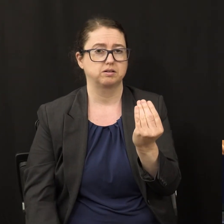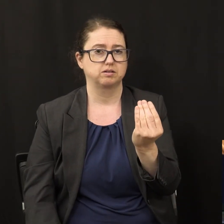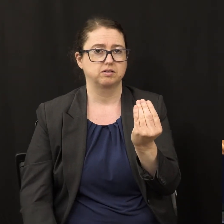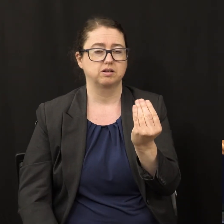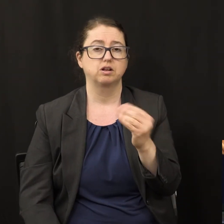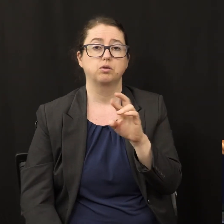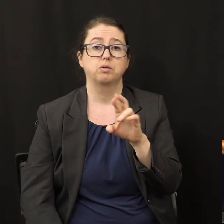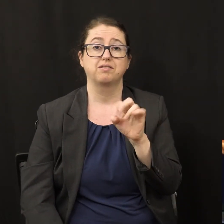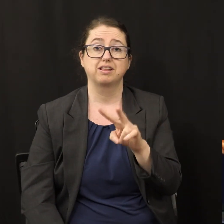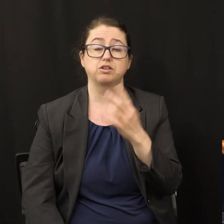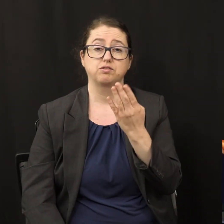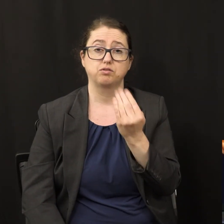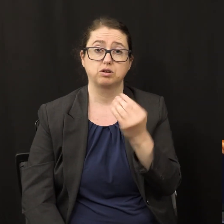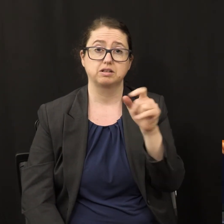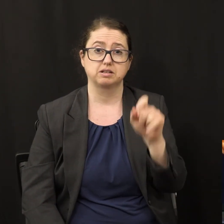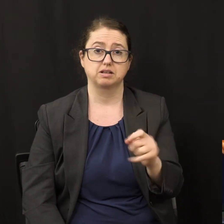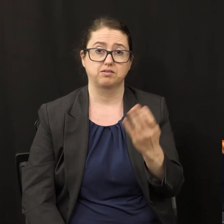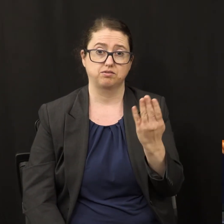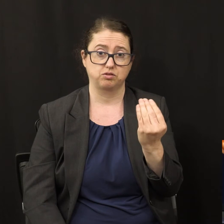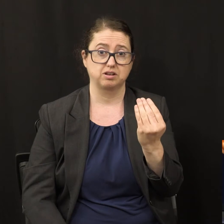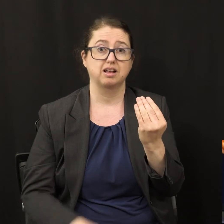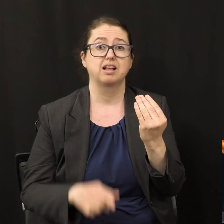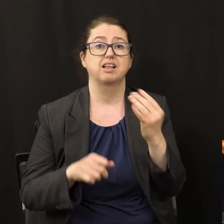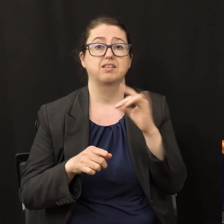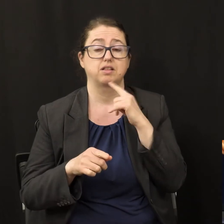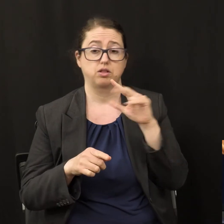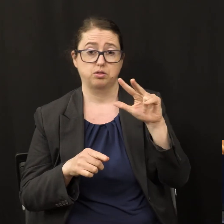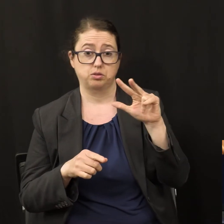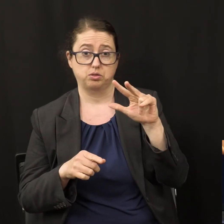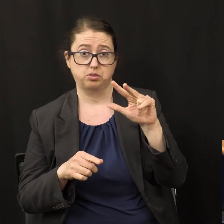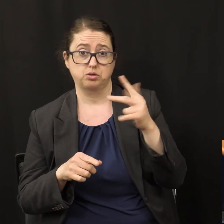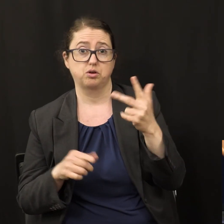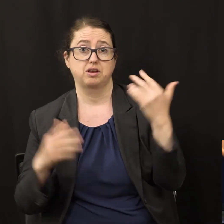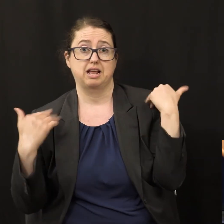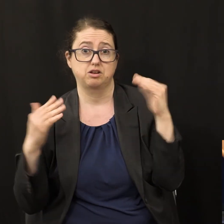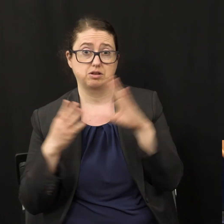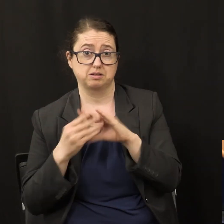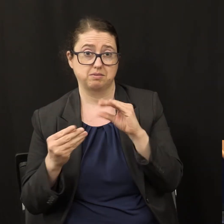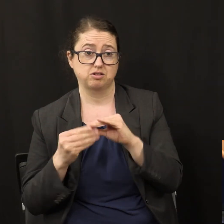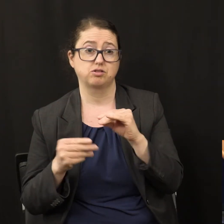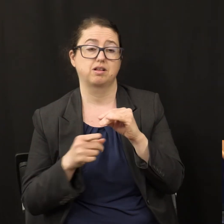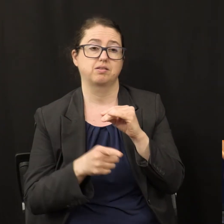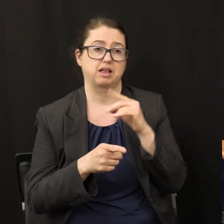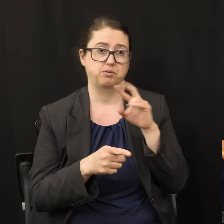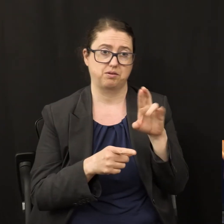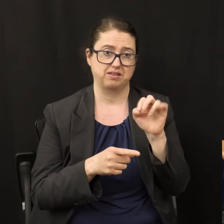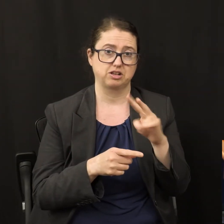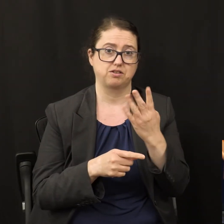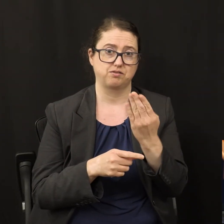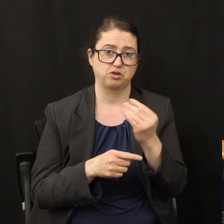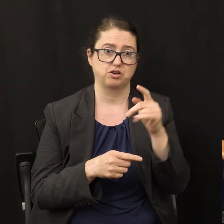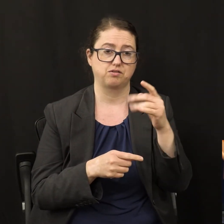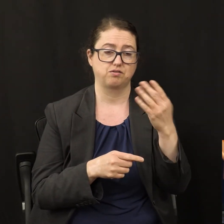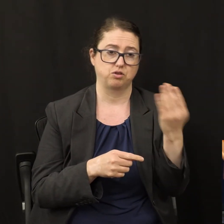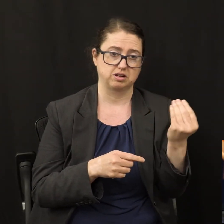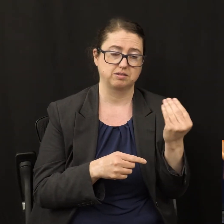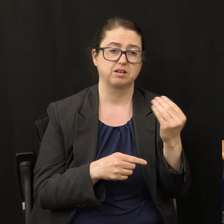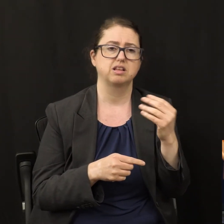verse 14 comes immediately after the third angel's message. What happens immediately after the third angel's message? It